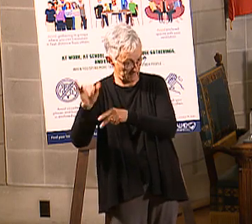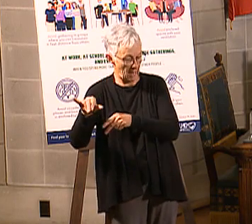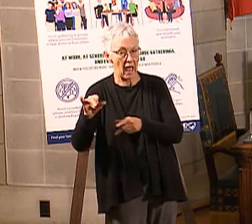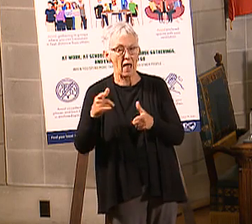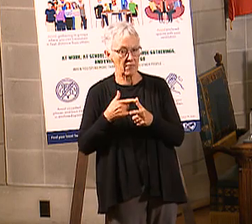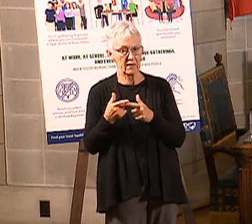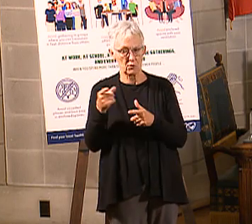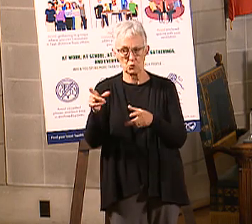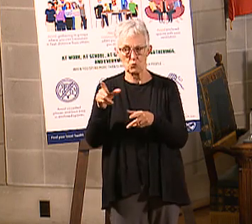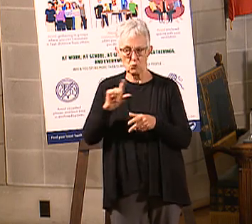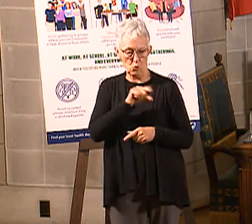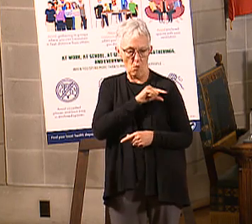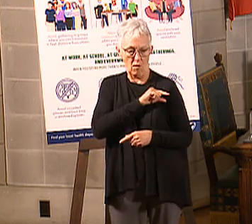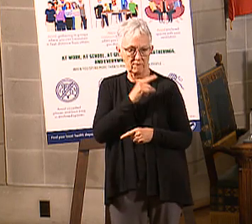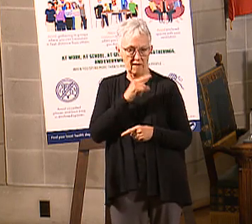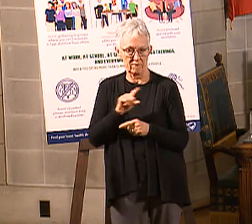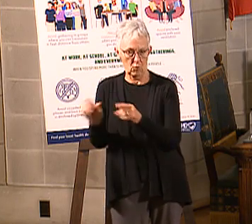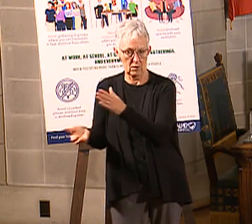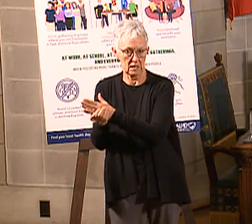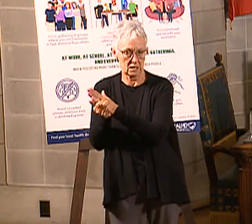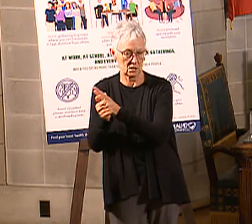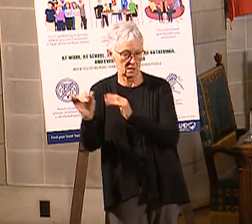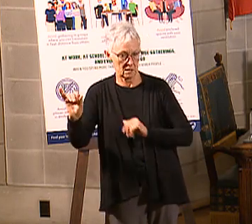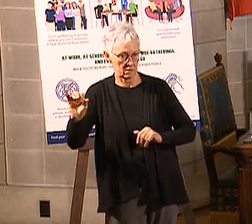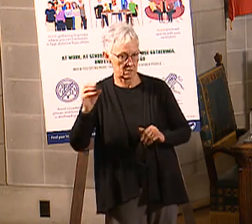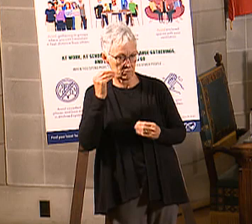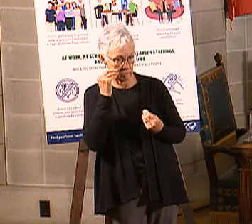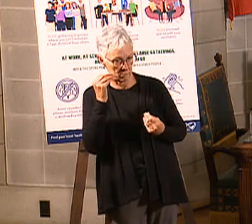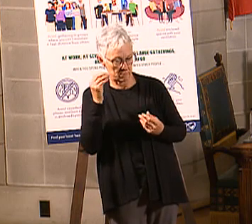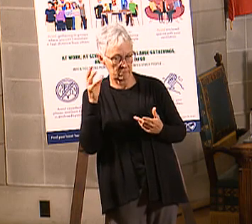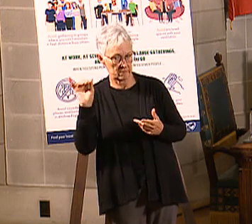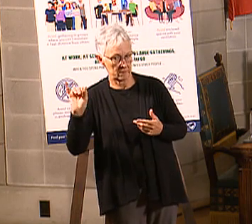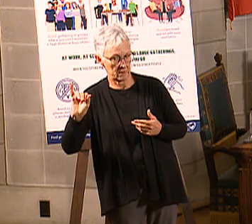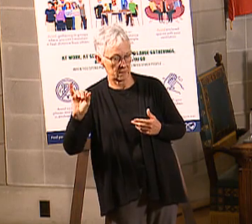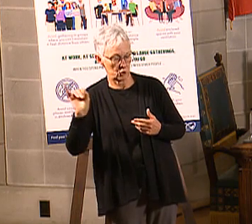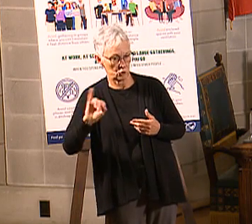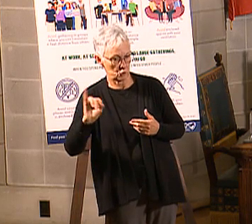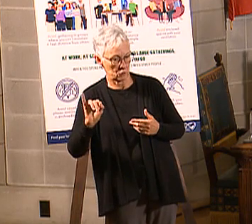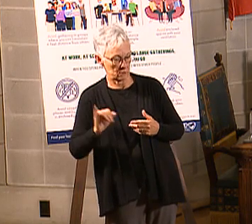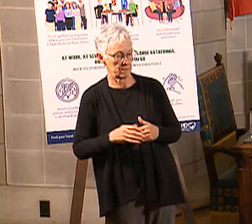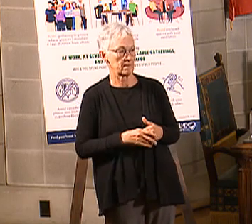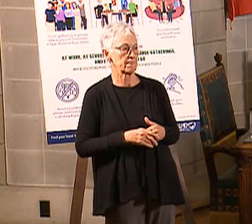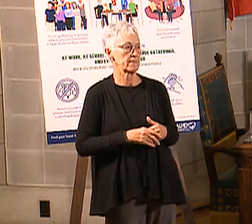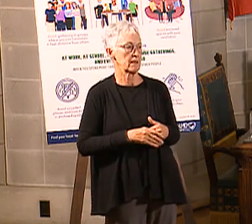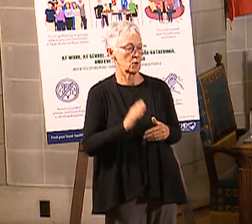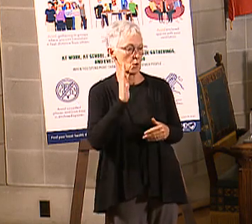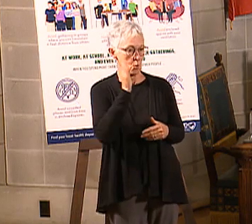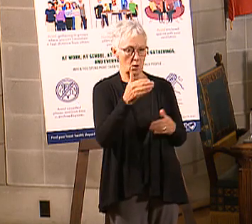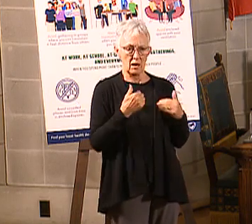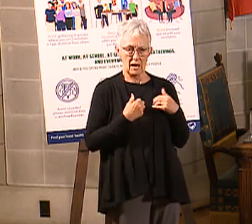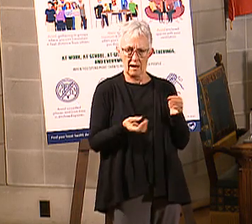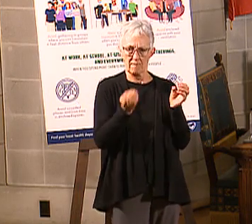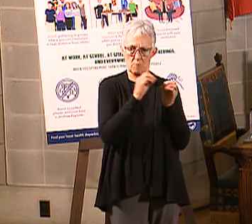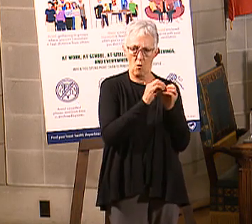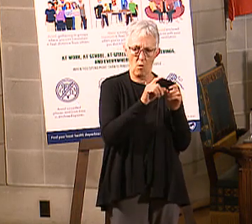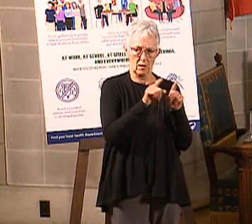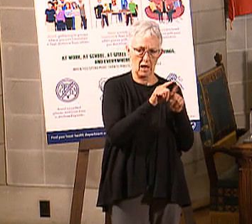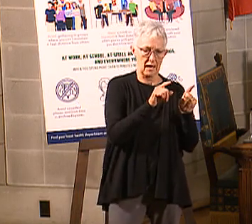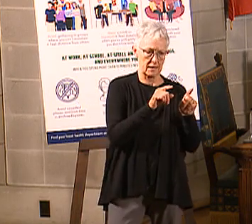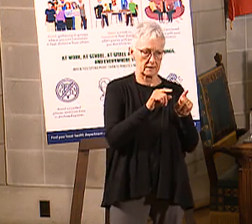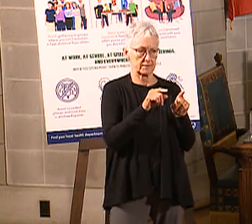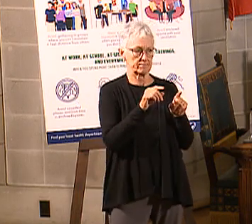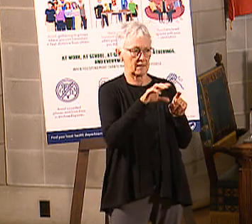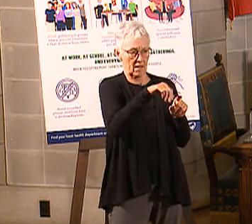And then starting in 2022, we will have the community engagement aspect, which will include things such as working for the nonprofit,